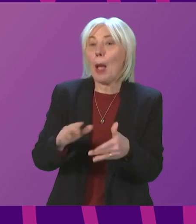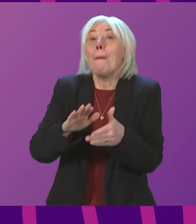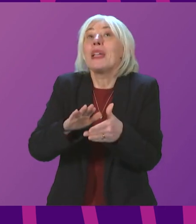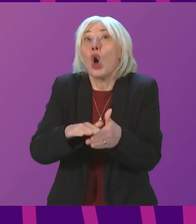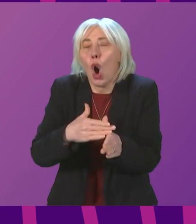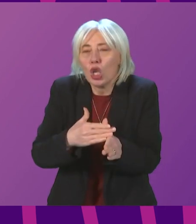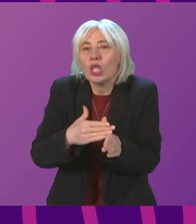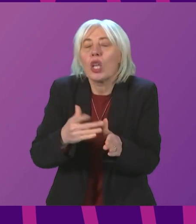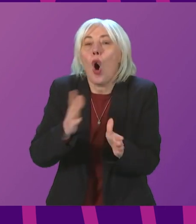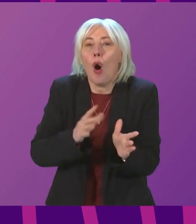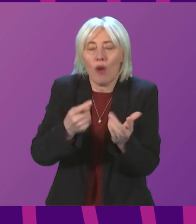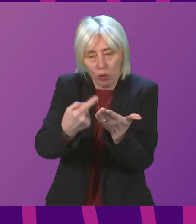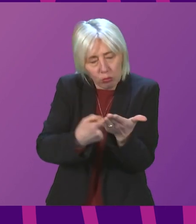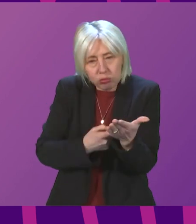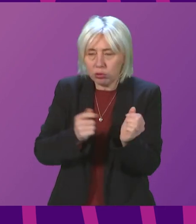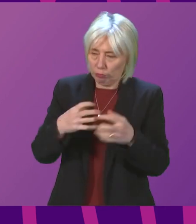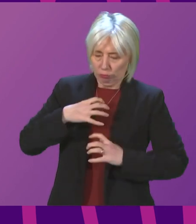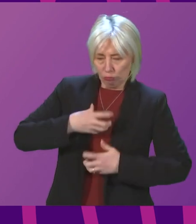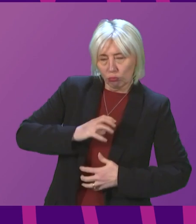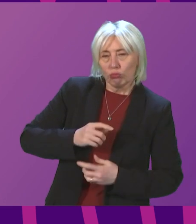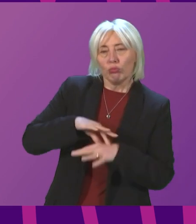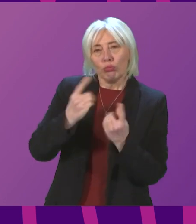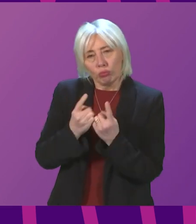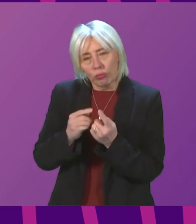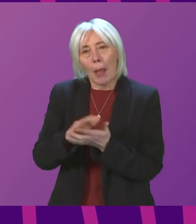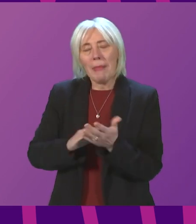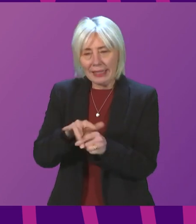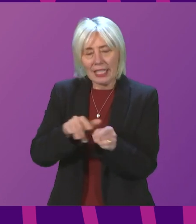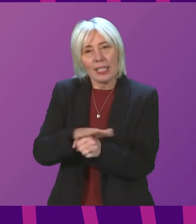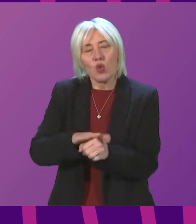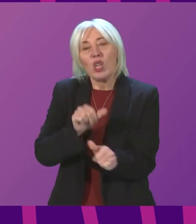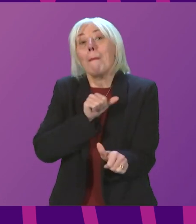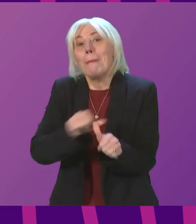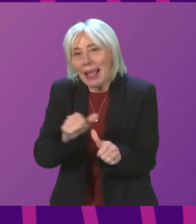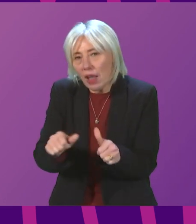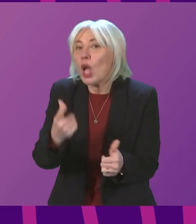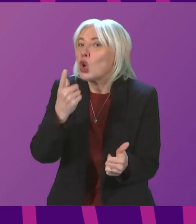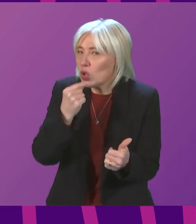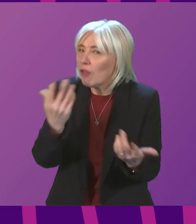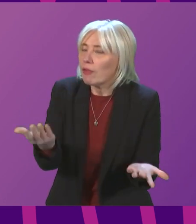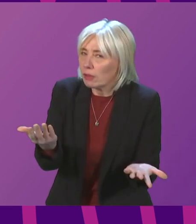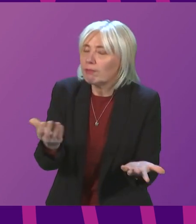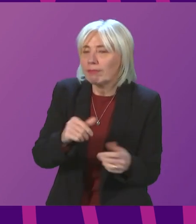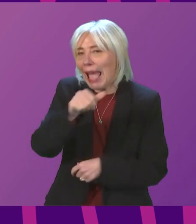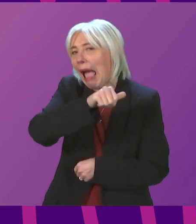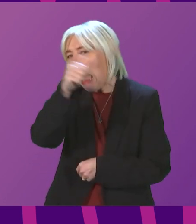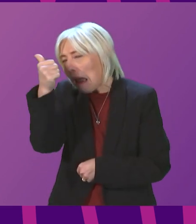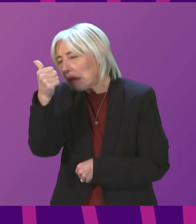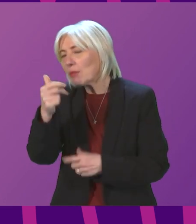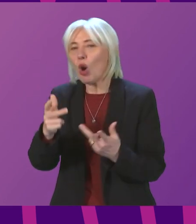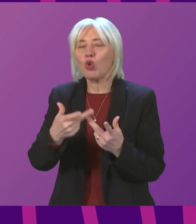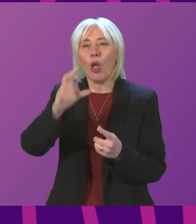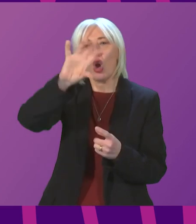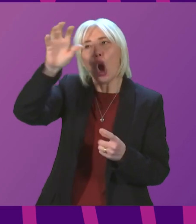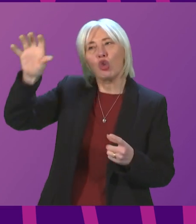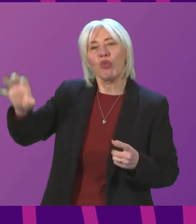sensible proportionate measures that have been taken, is much better than it would have been. And experts and other countries across the